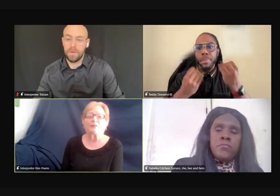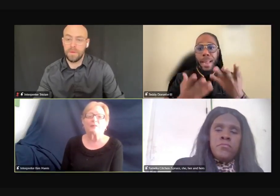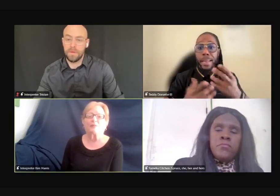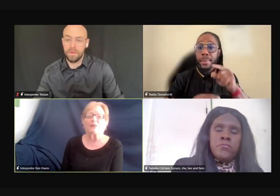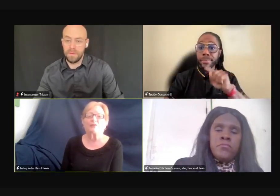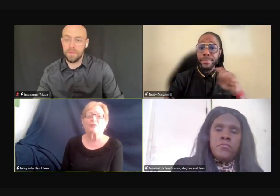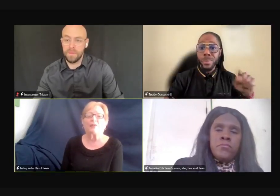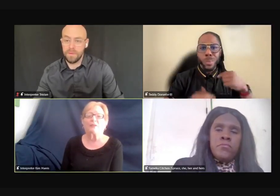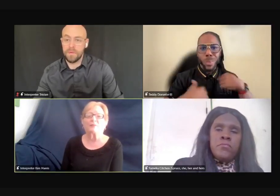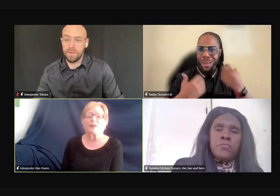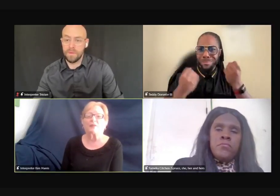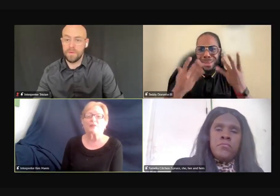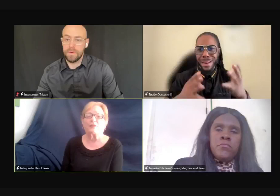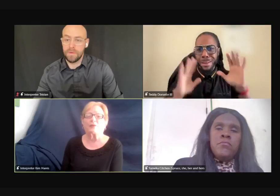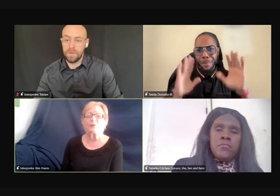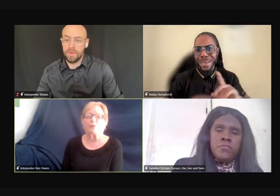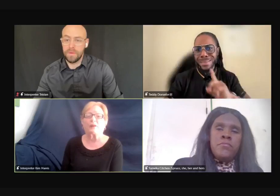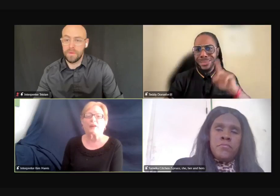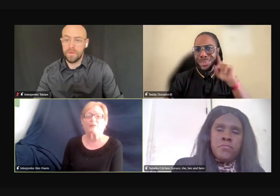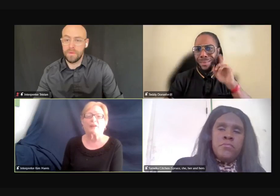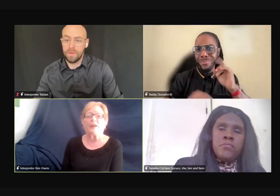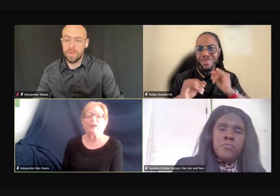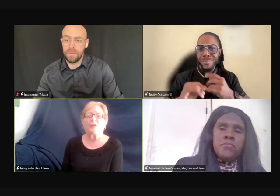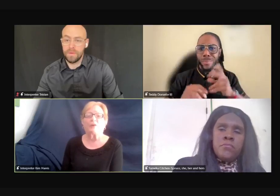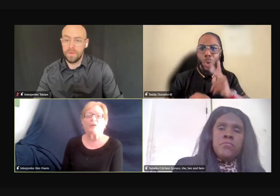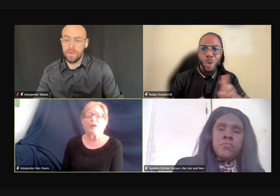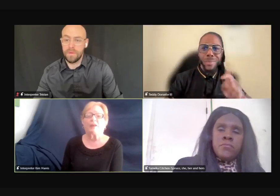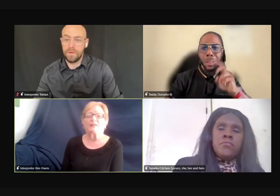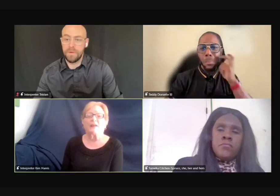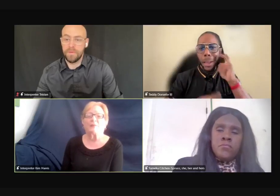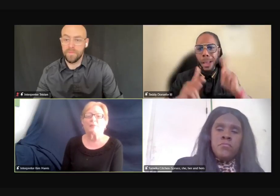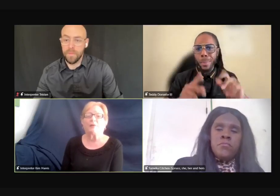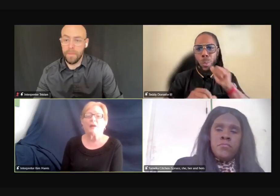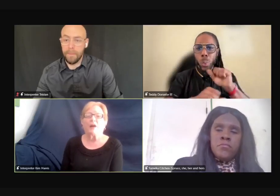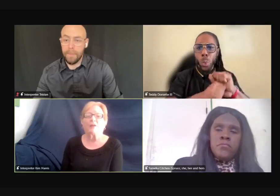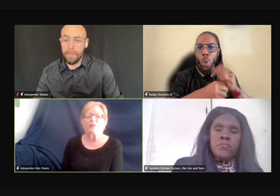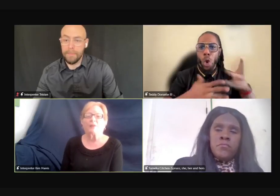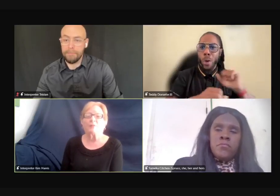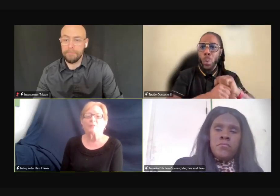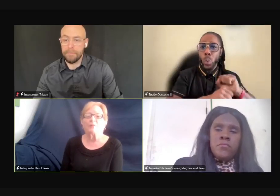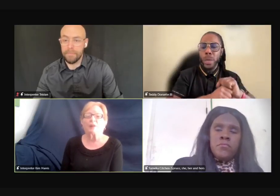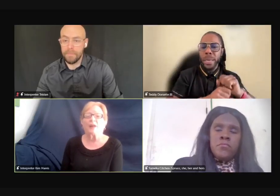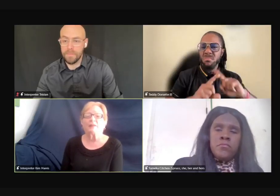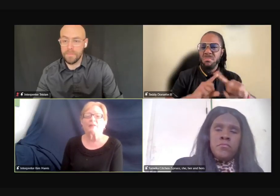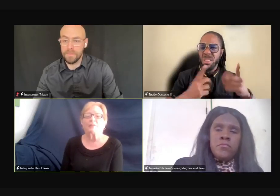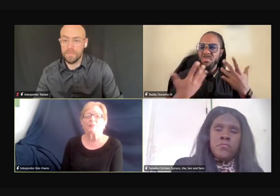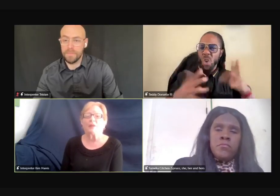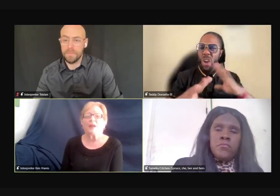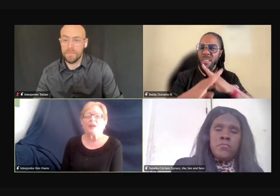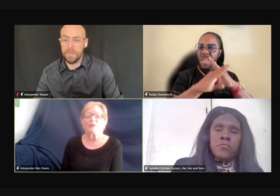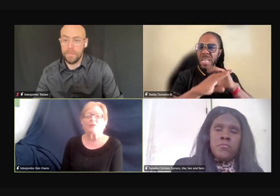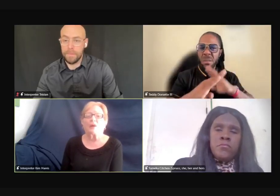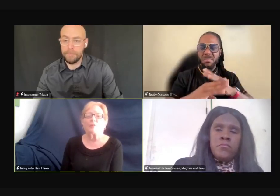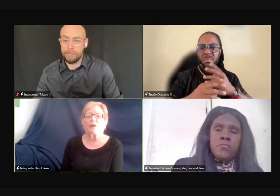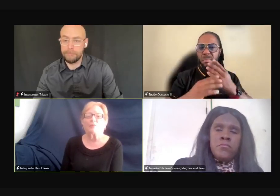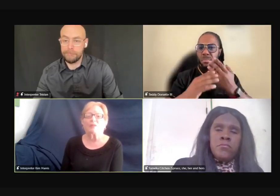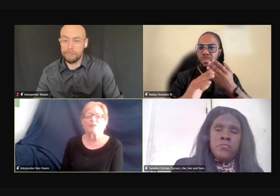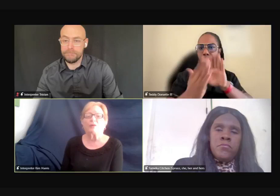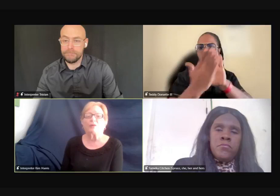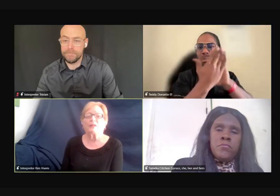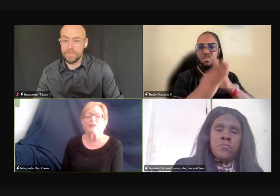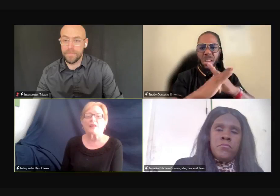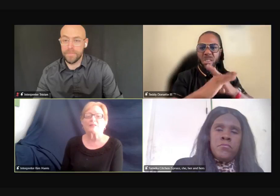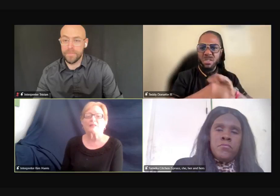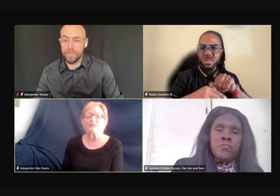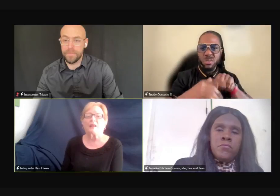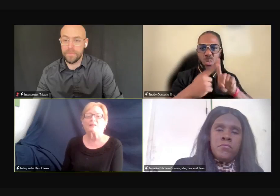advancement, professional advancement. There's a third one kind of thing, you know, the deaf people, hard of hearing people, blind people that I'm working